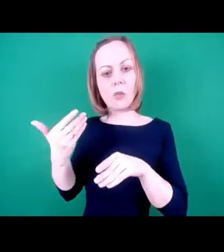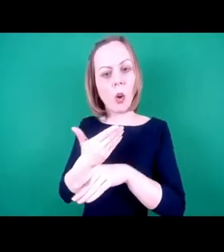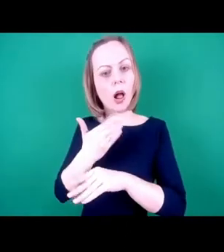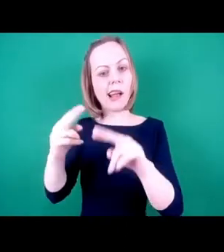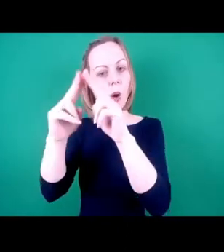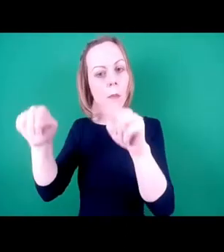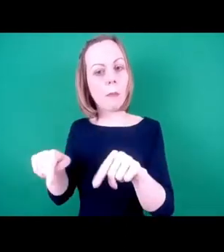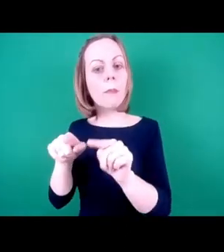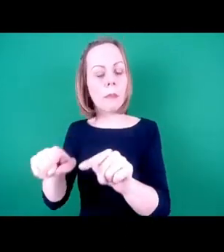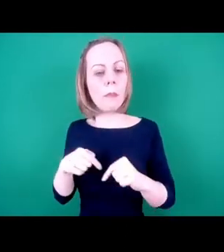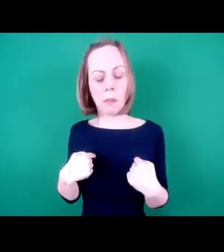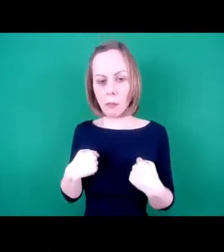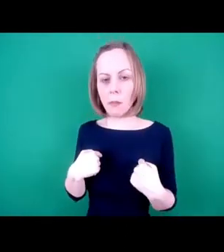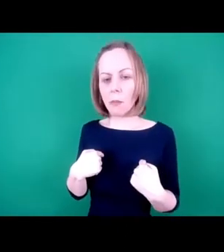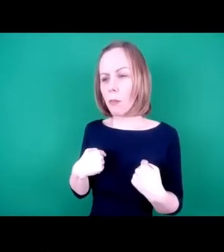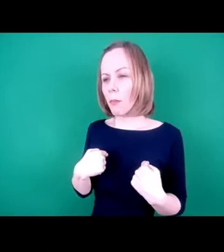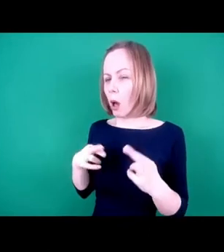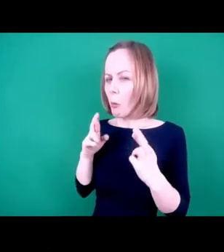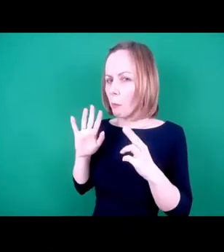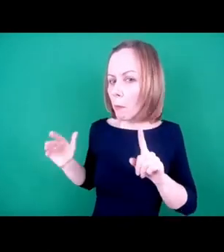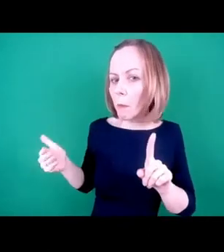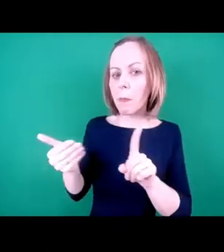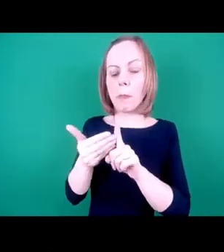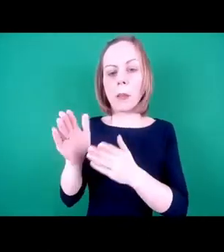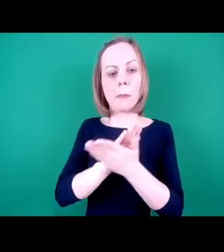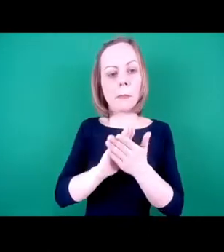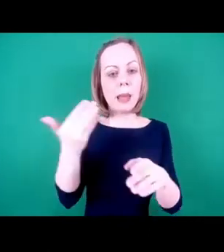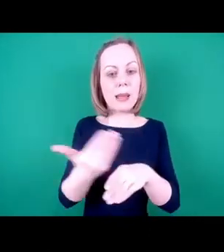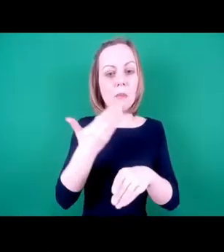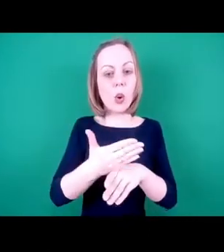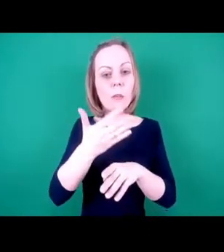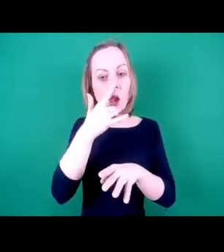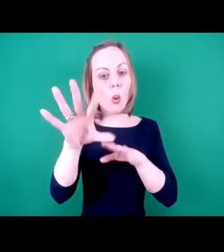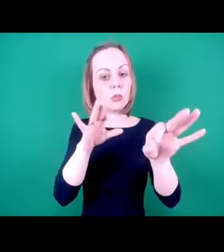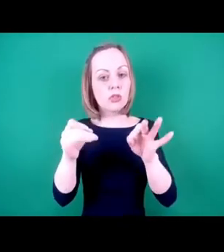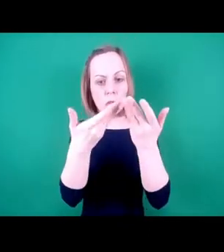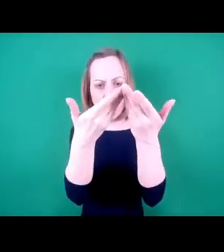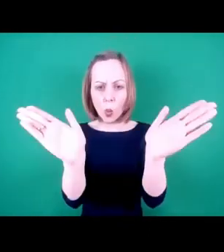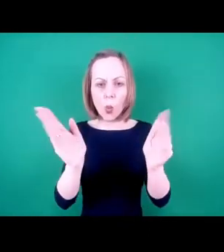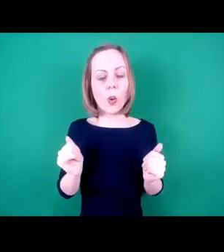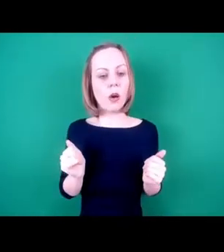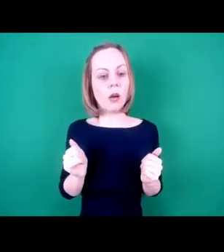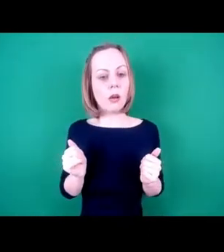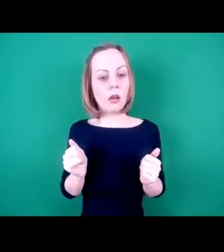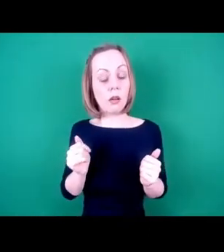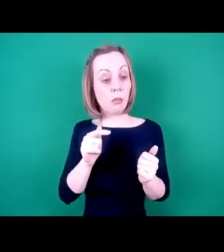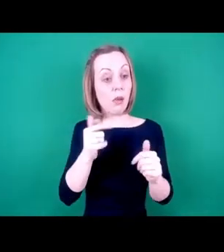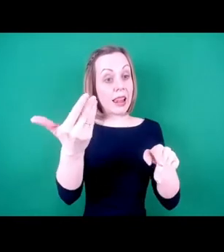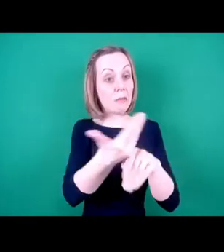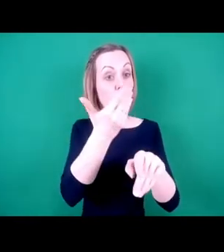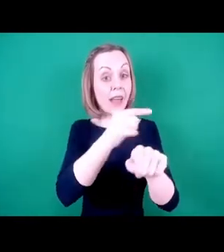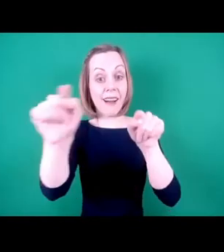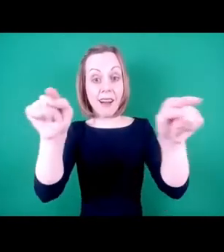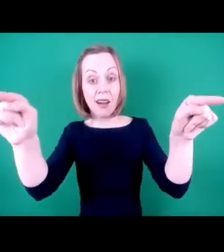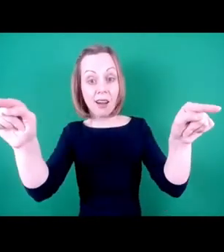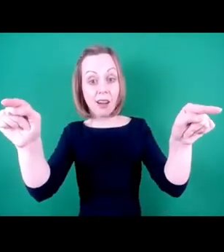I hope, broaden out employment opportunities for people with disabilities. And won't cost the employer anymore because